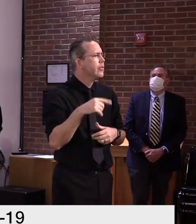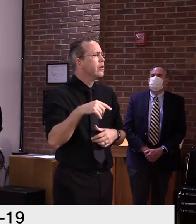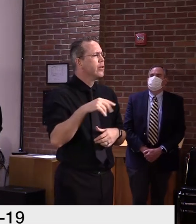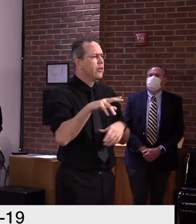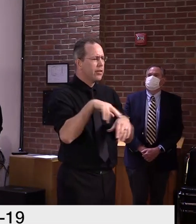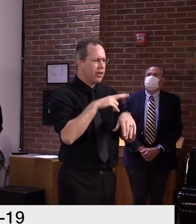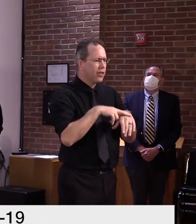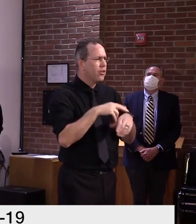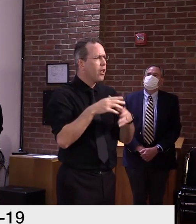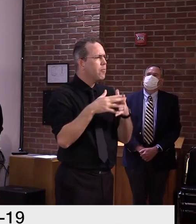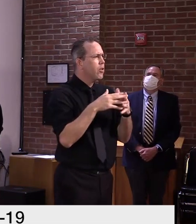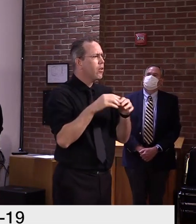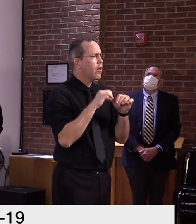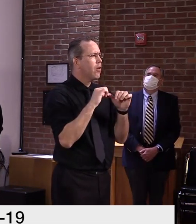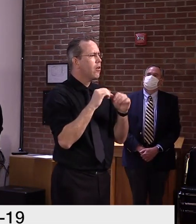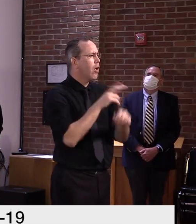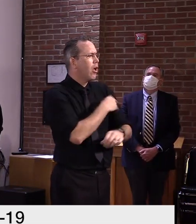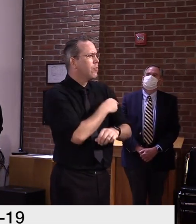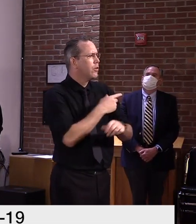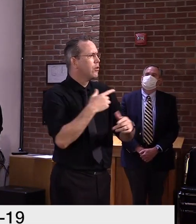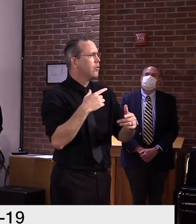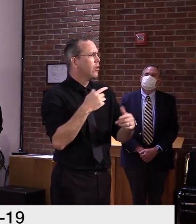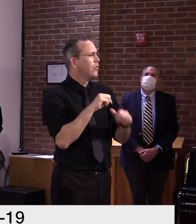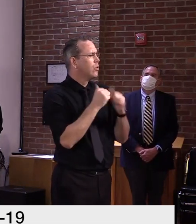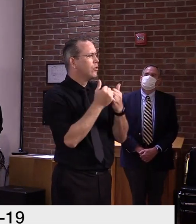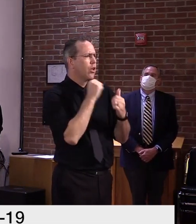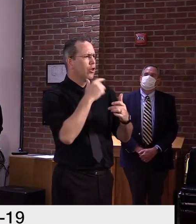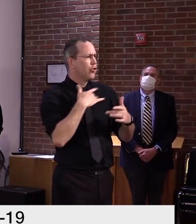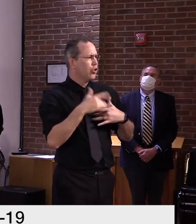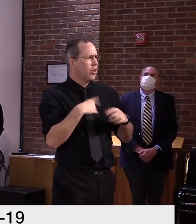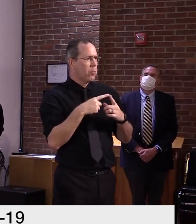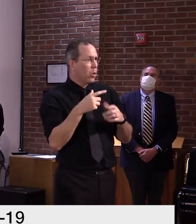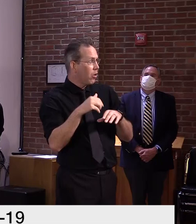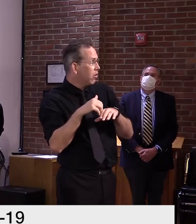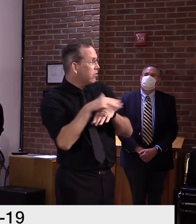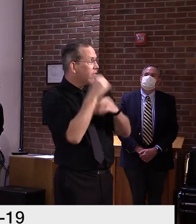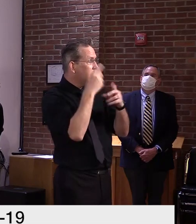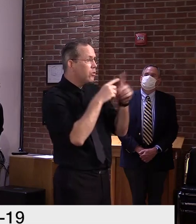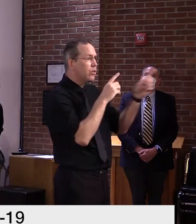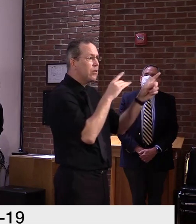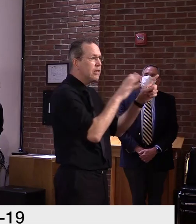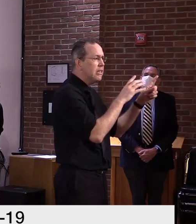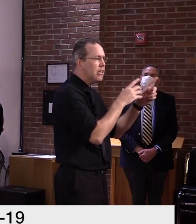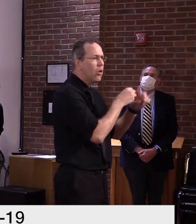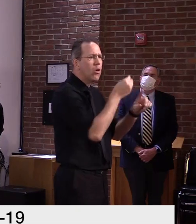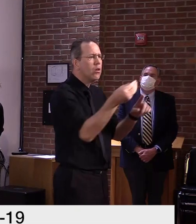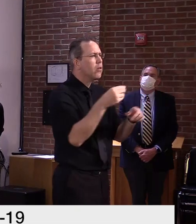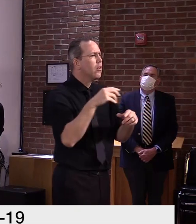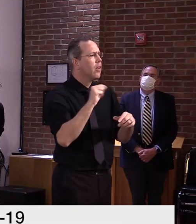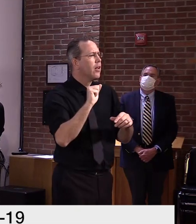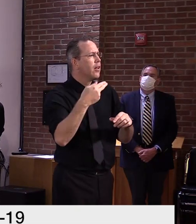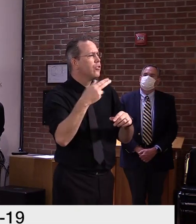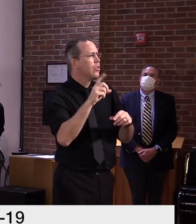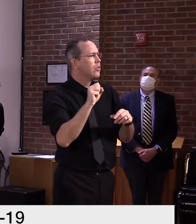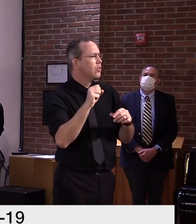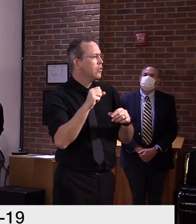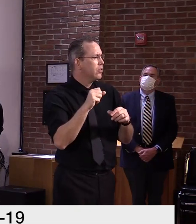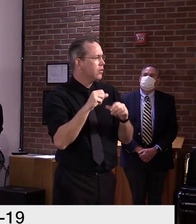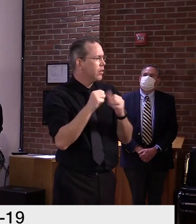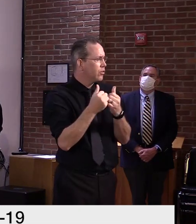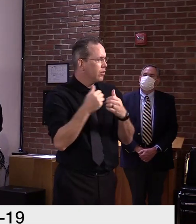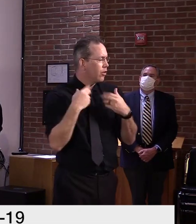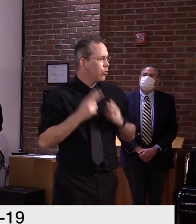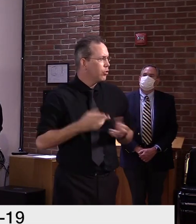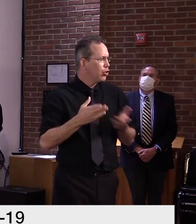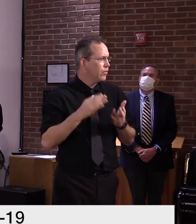concerned about this and does not feel that data is not going to be appropriately protected. So